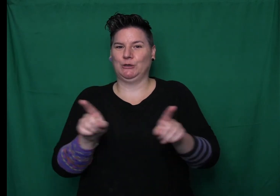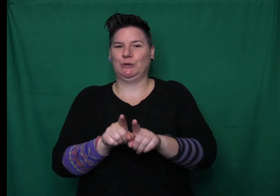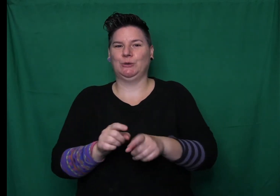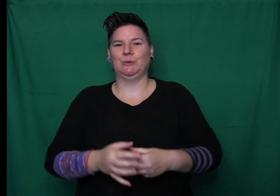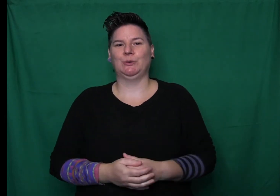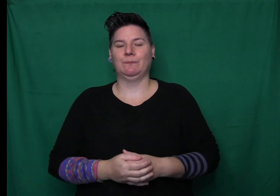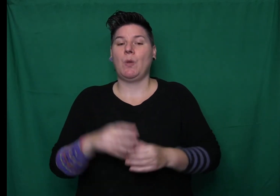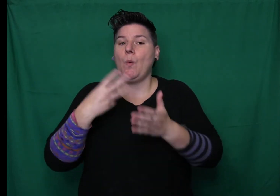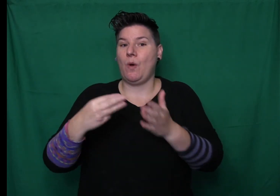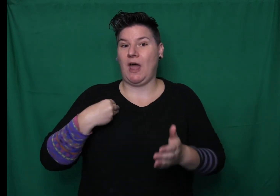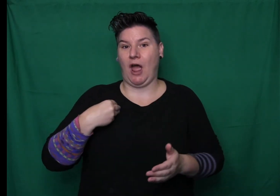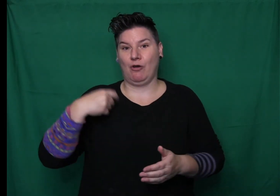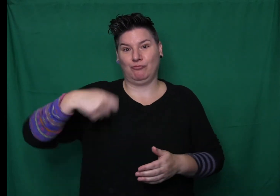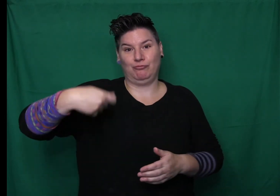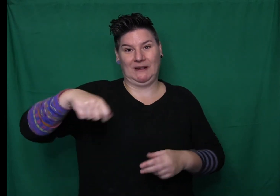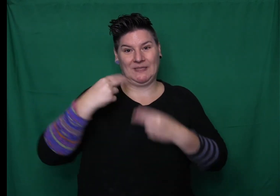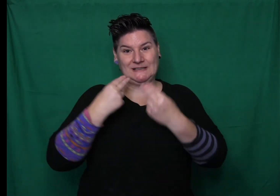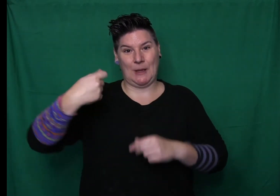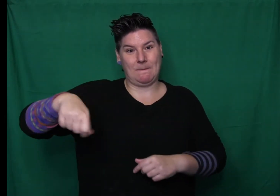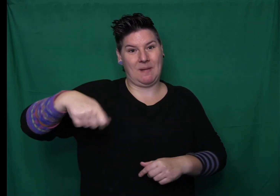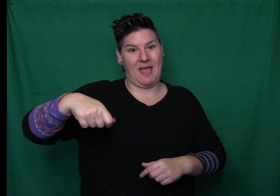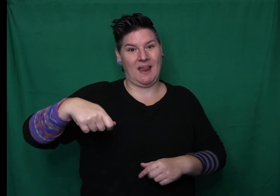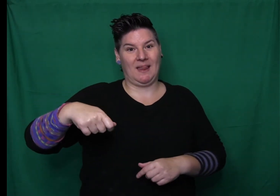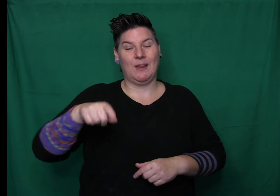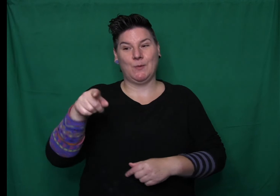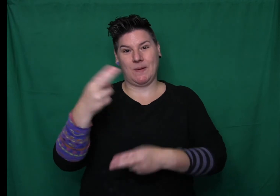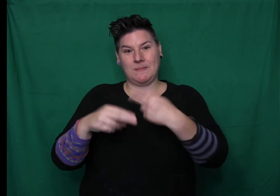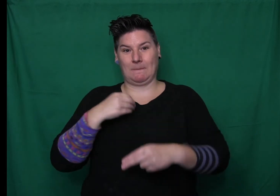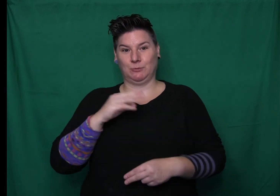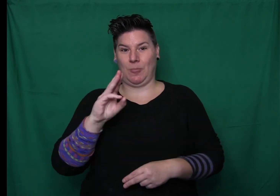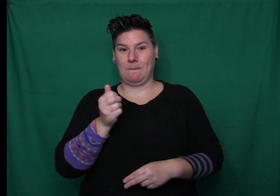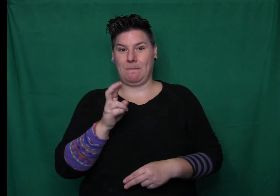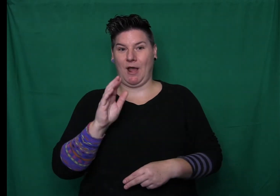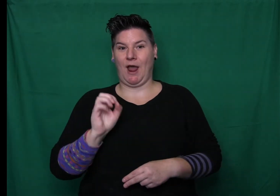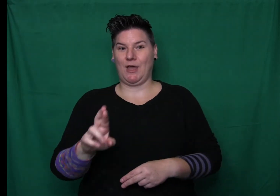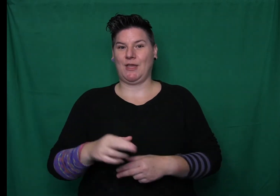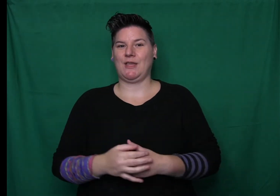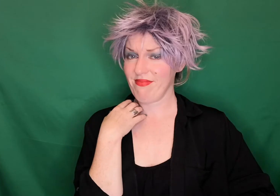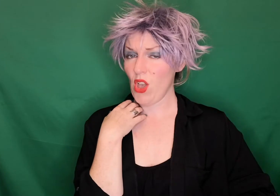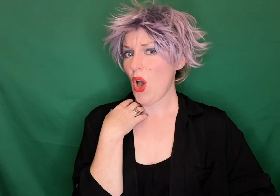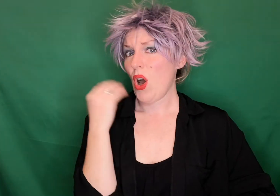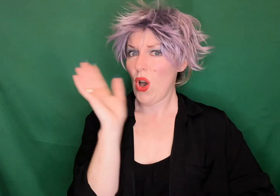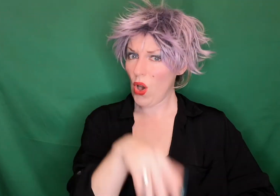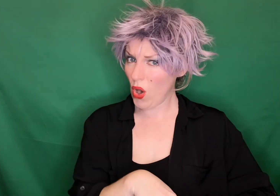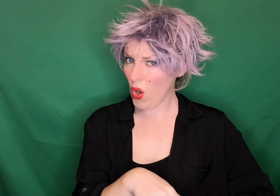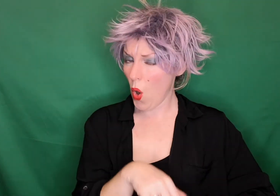Dory pinned her robes around herself and put on her crown. Then